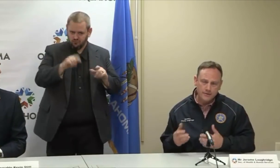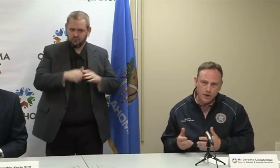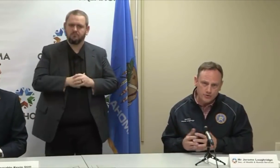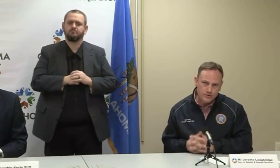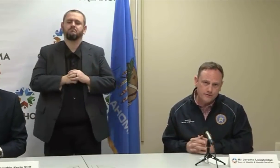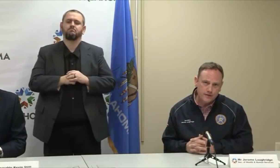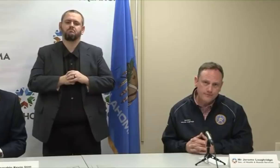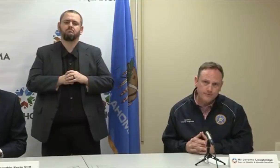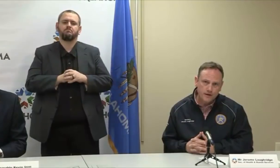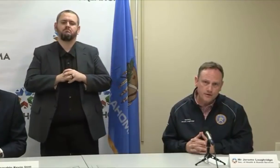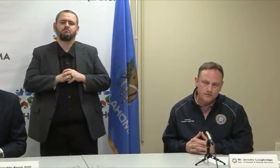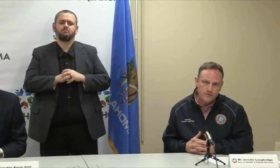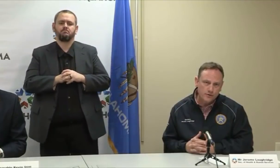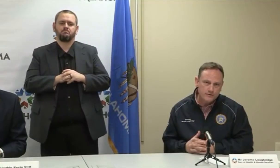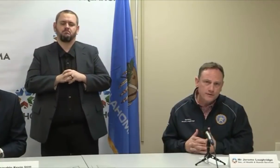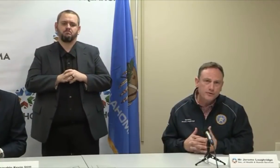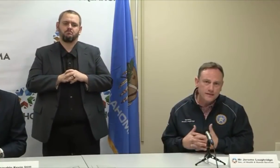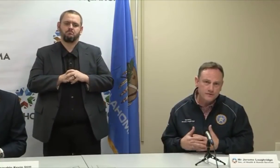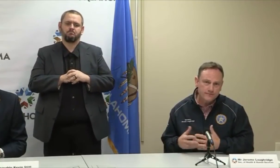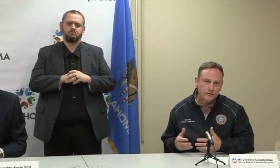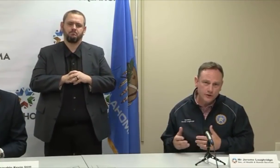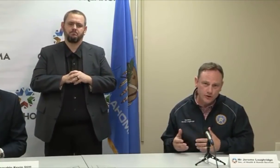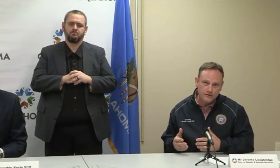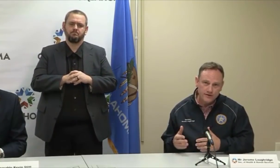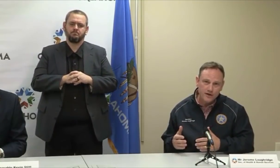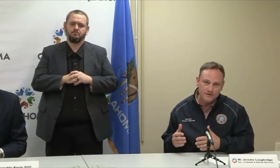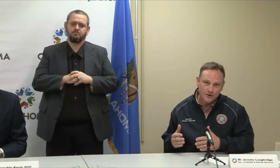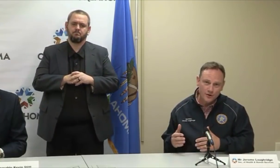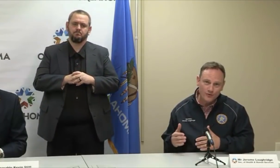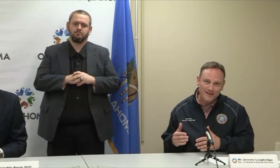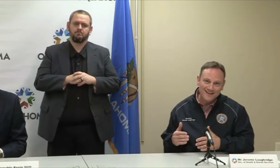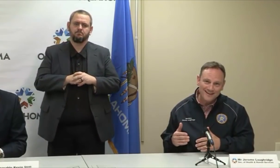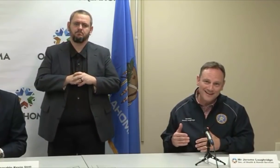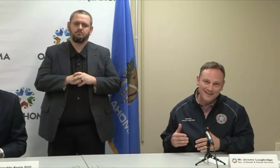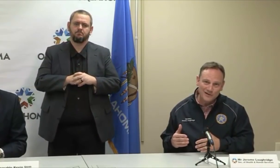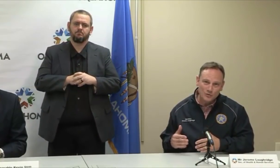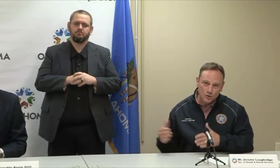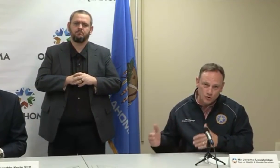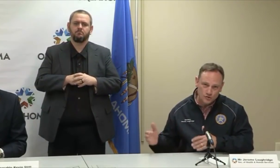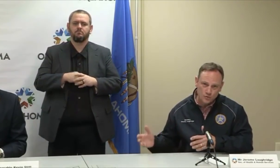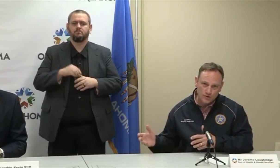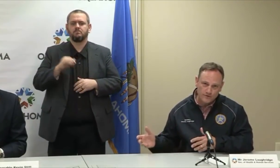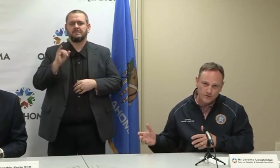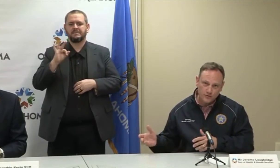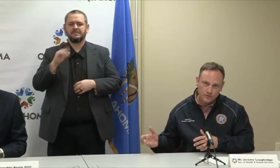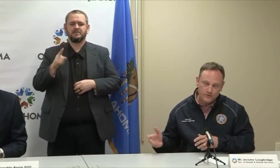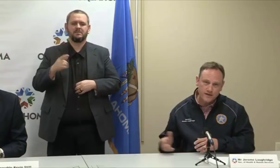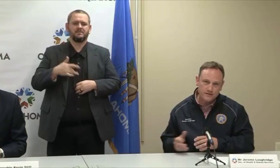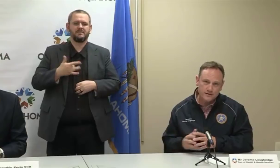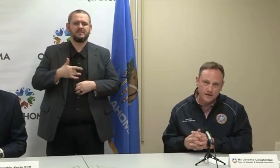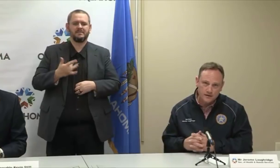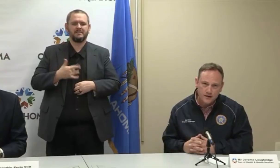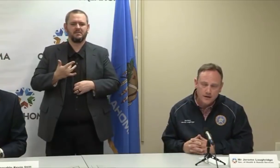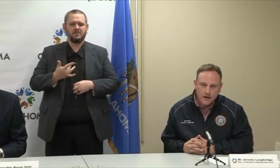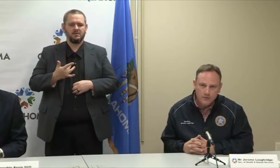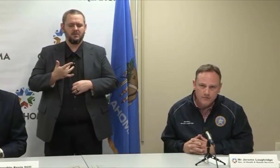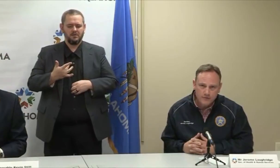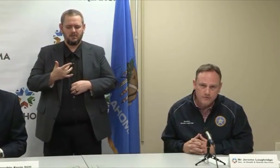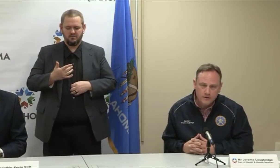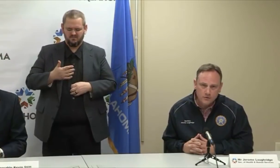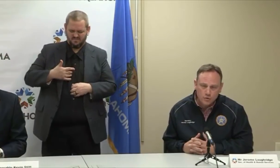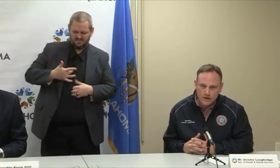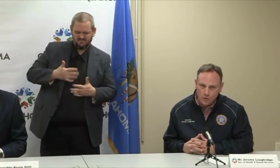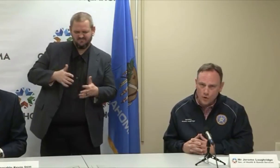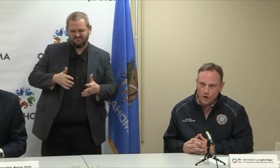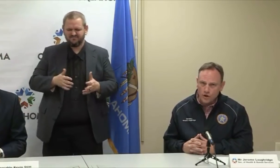the notion that if, you someone simply isn't feeling good that they ought to go, you know, use one of these critical tests. Again, we've